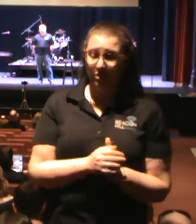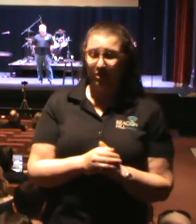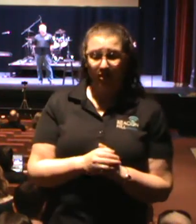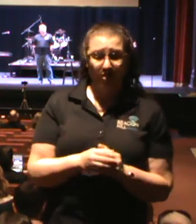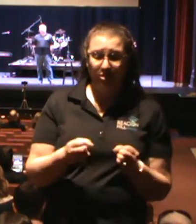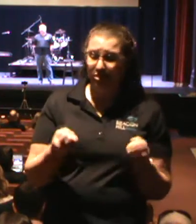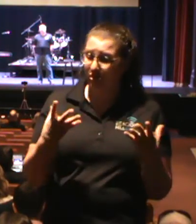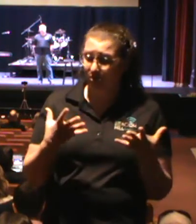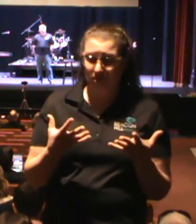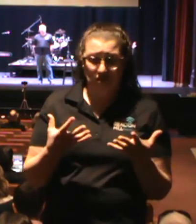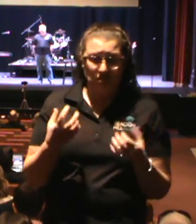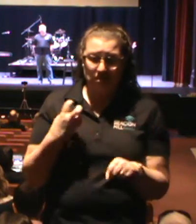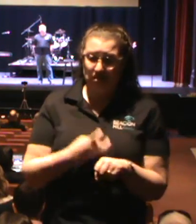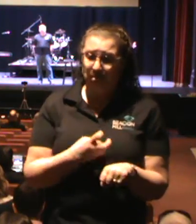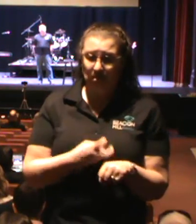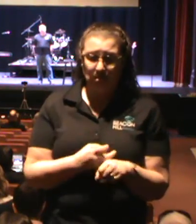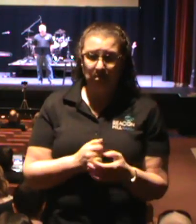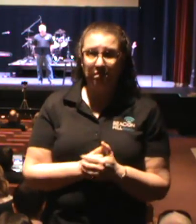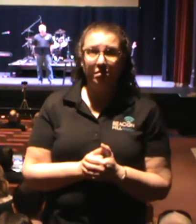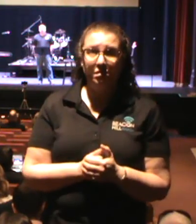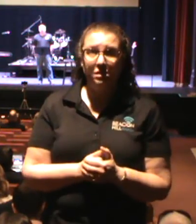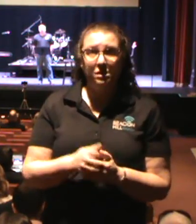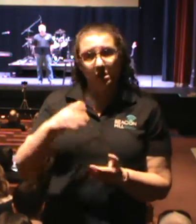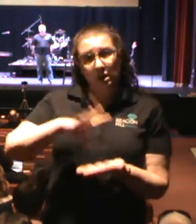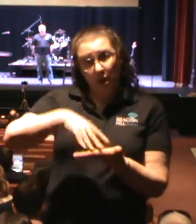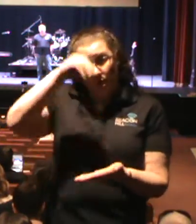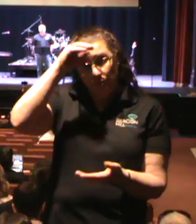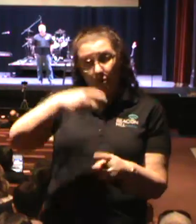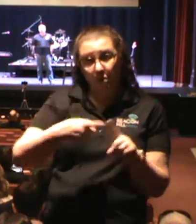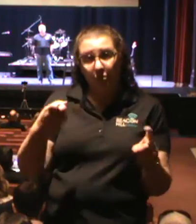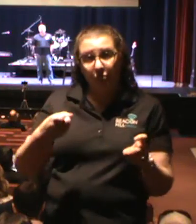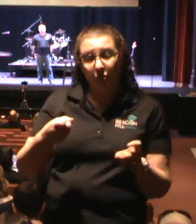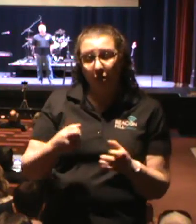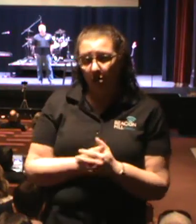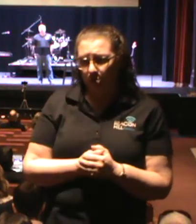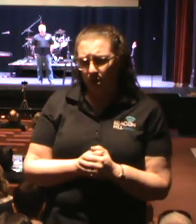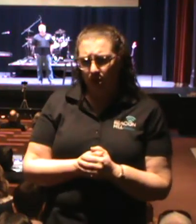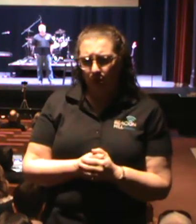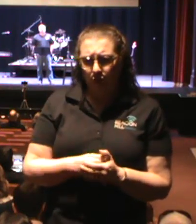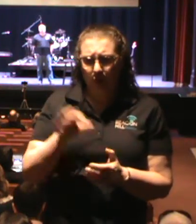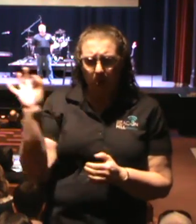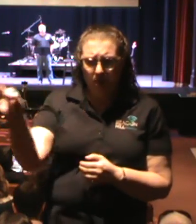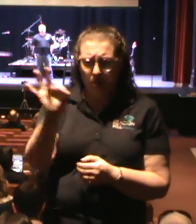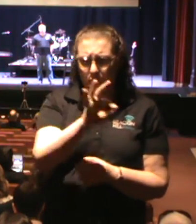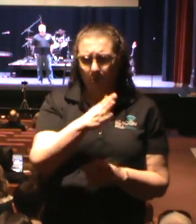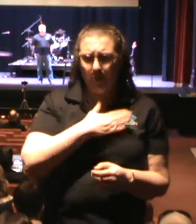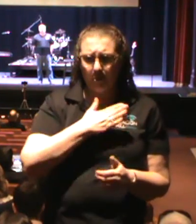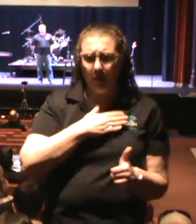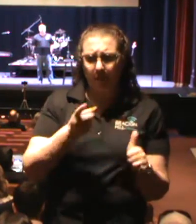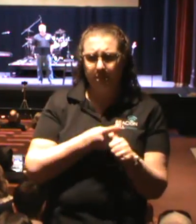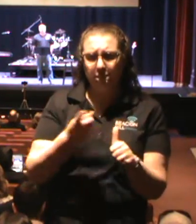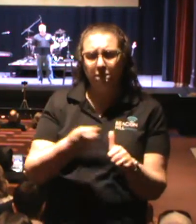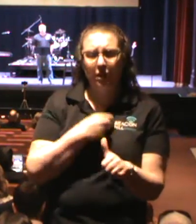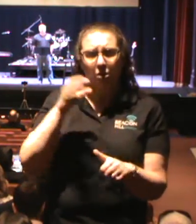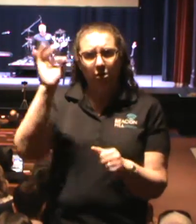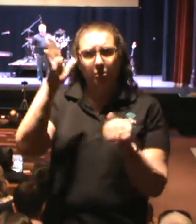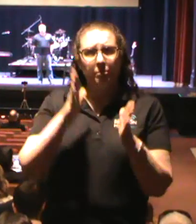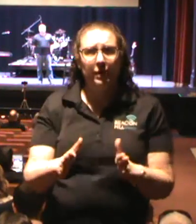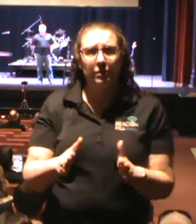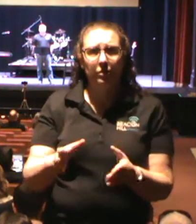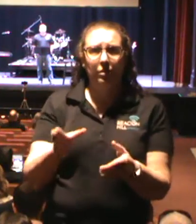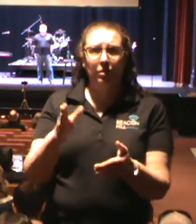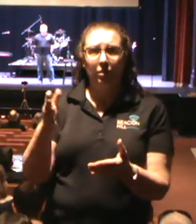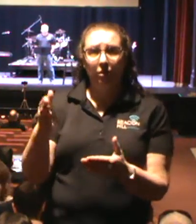too much. And you know what? I learned that from a very memorable sermon that my first pastor talked to us about.